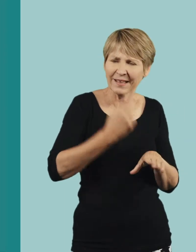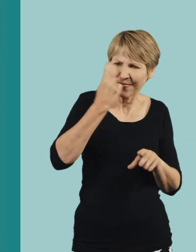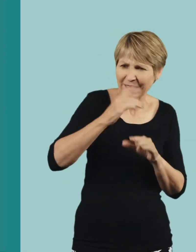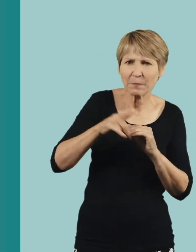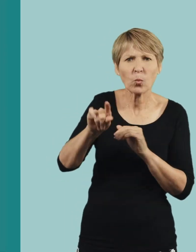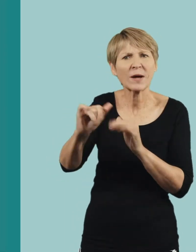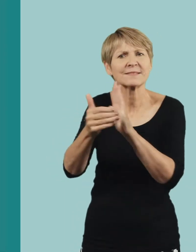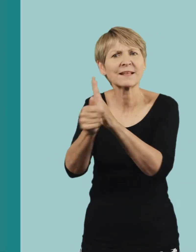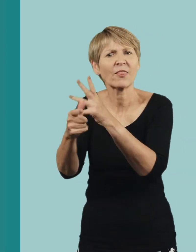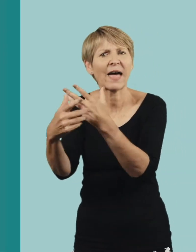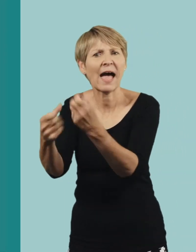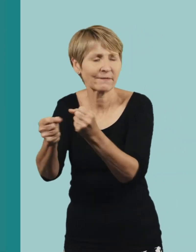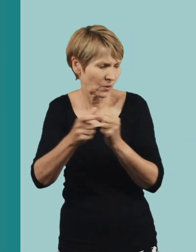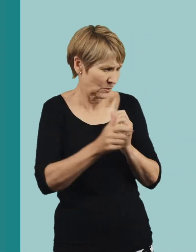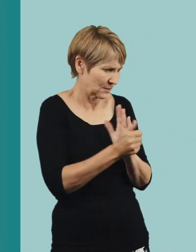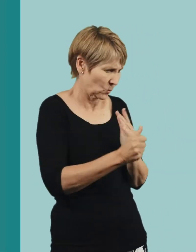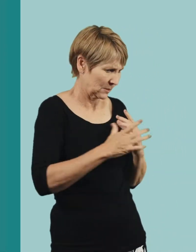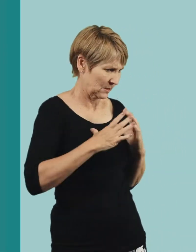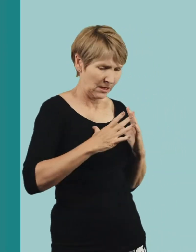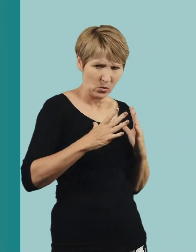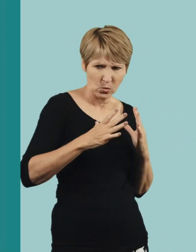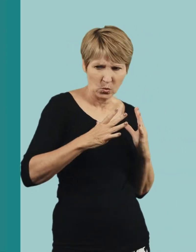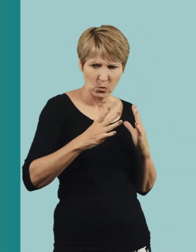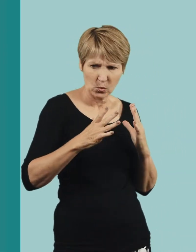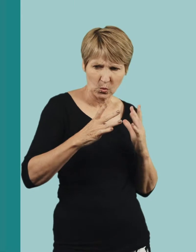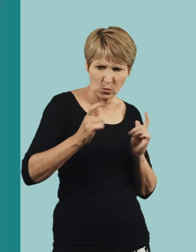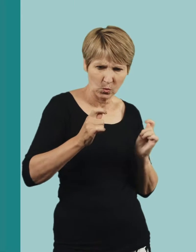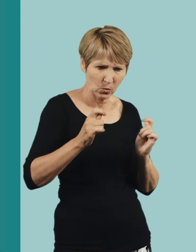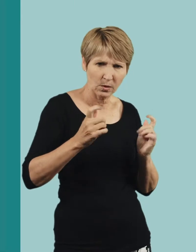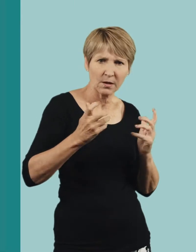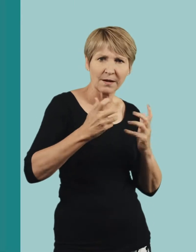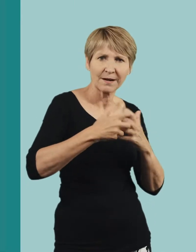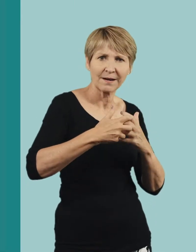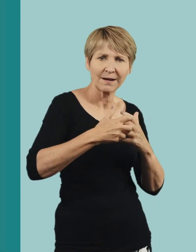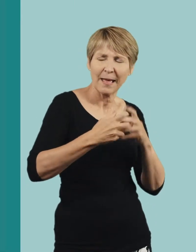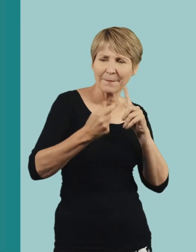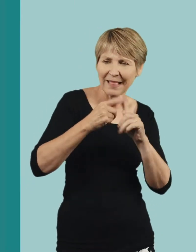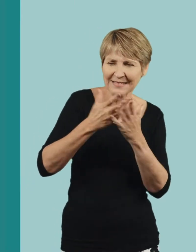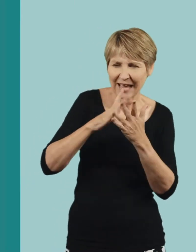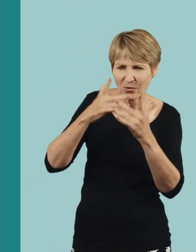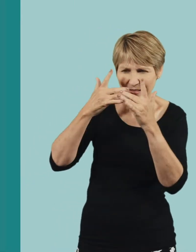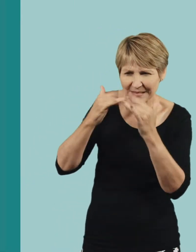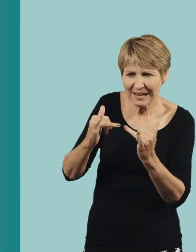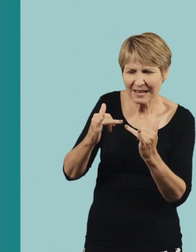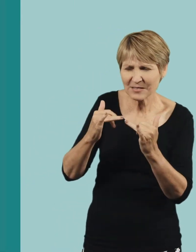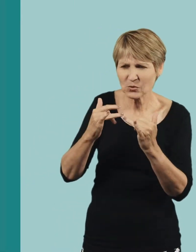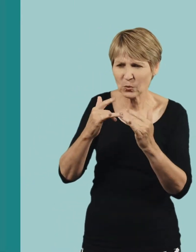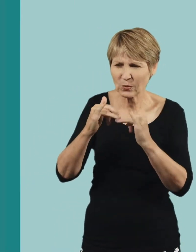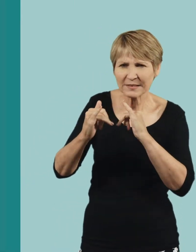position? Will a modified interview or testing process help to find the best person for the job? Tell candidates in